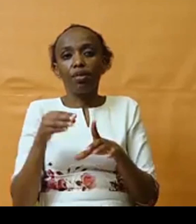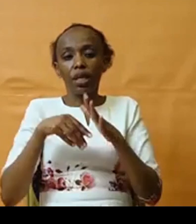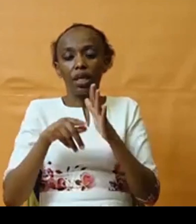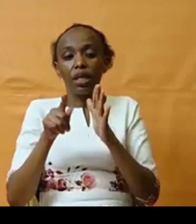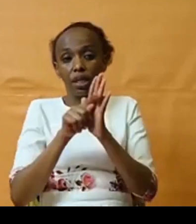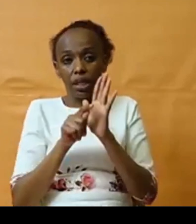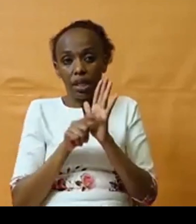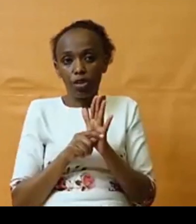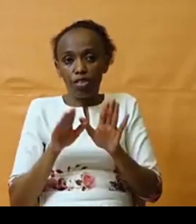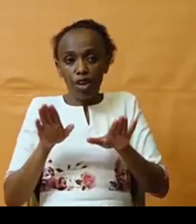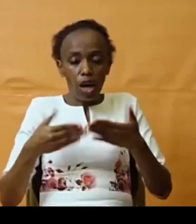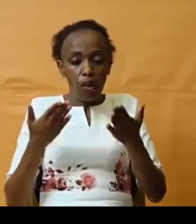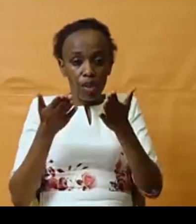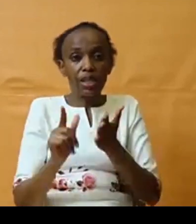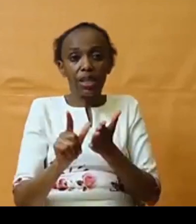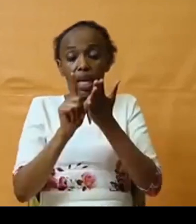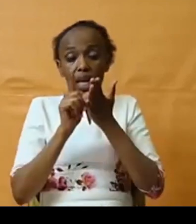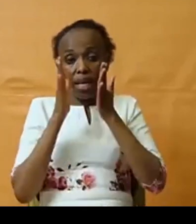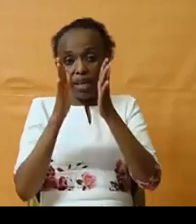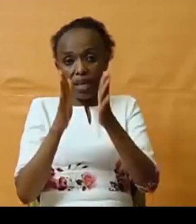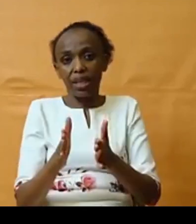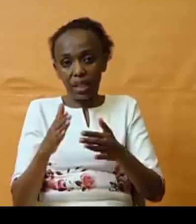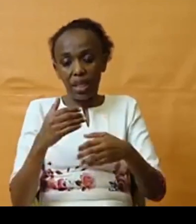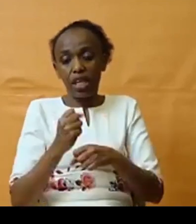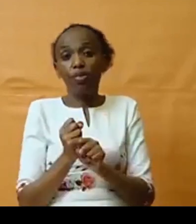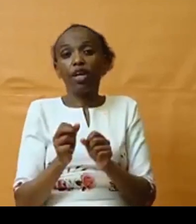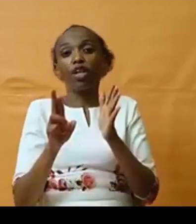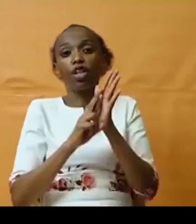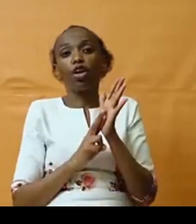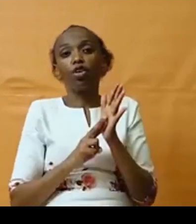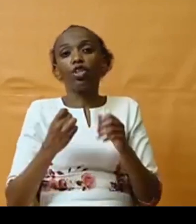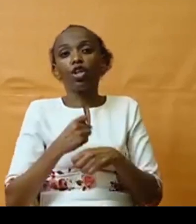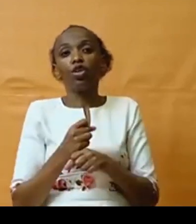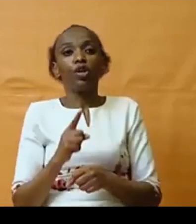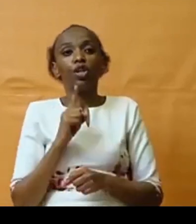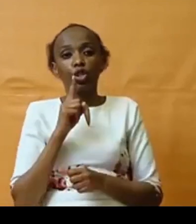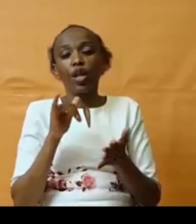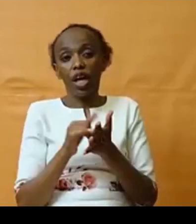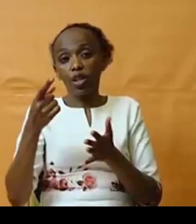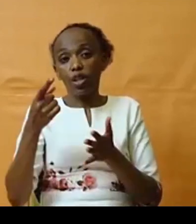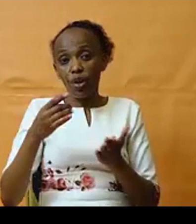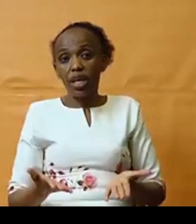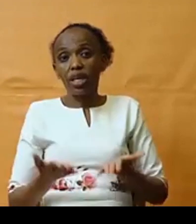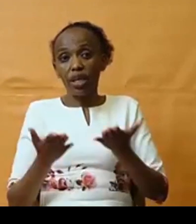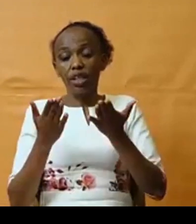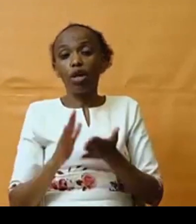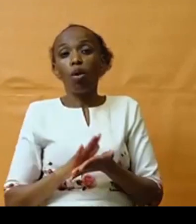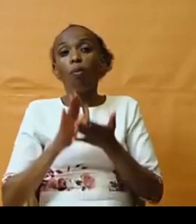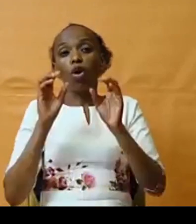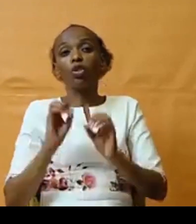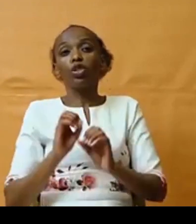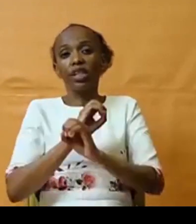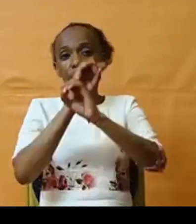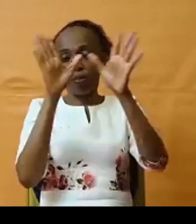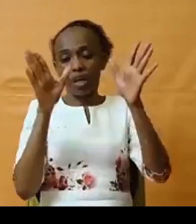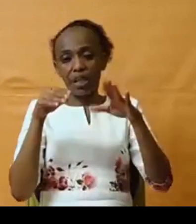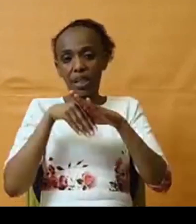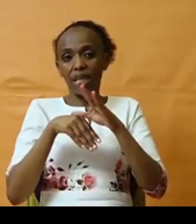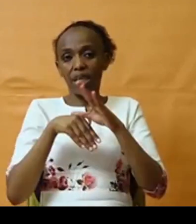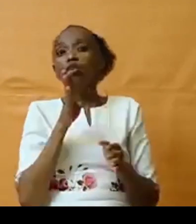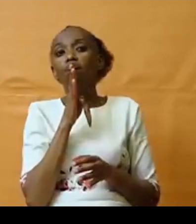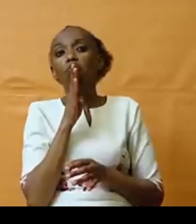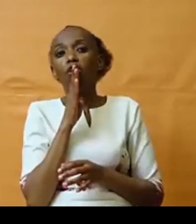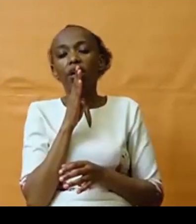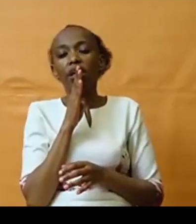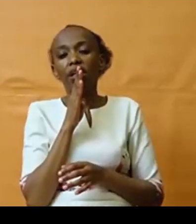in setting the rules to ensure that we increase more transparency. If it's in borrowing, you know,